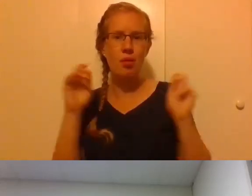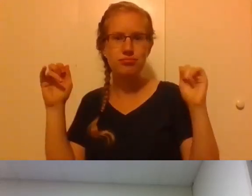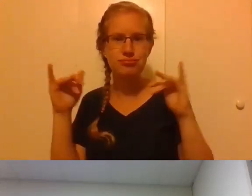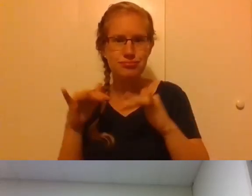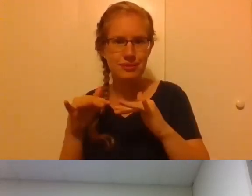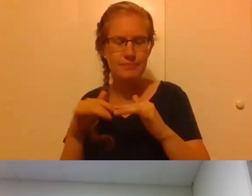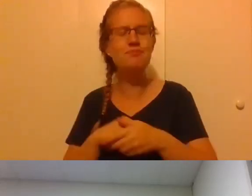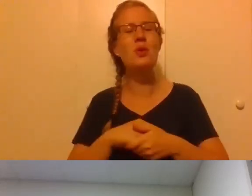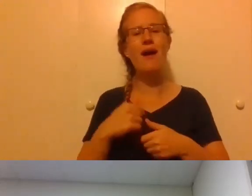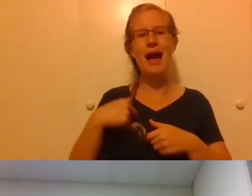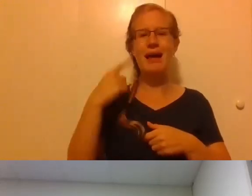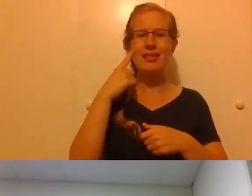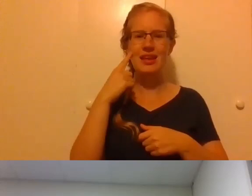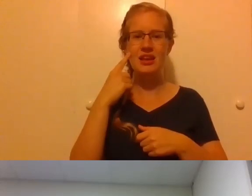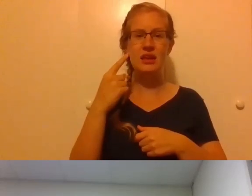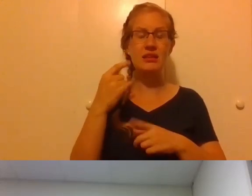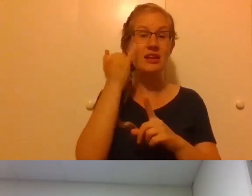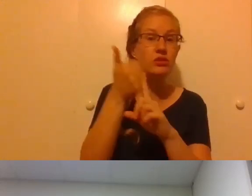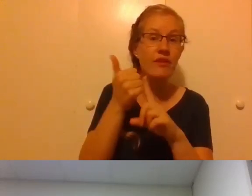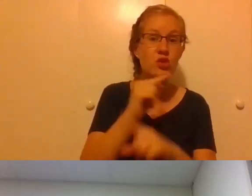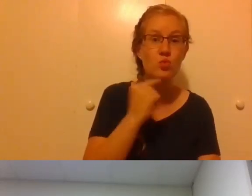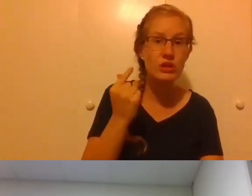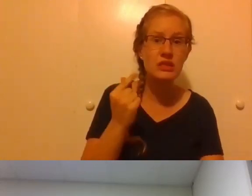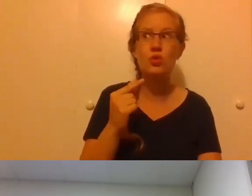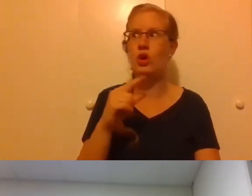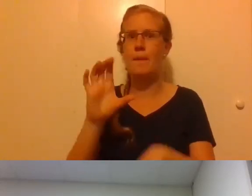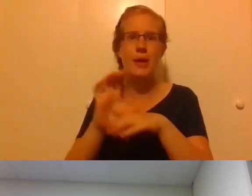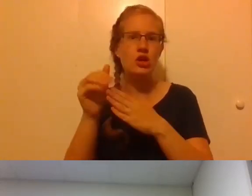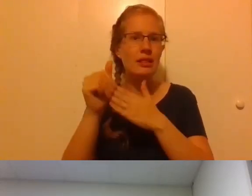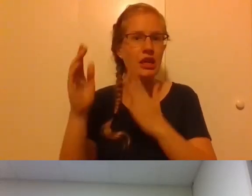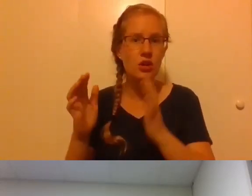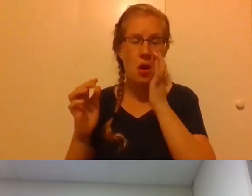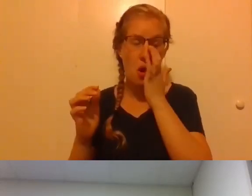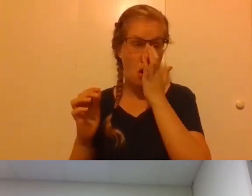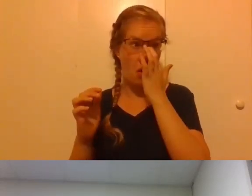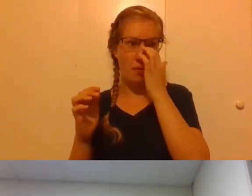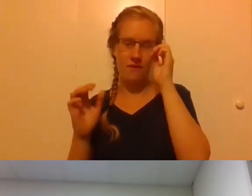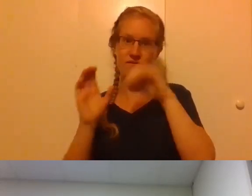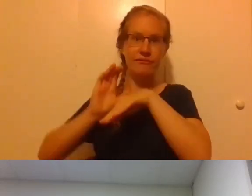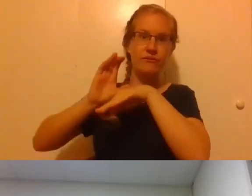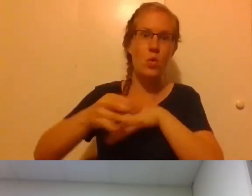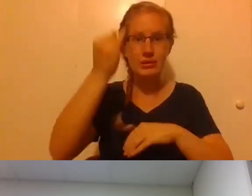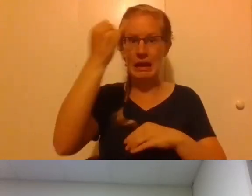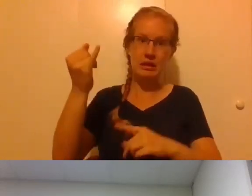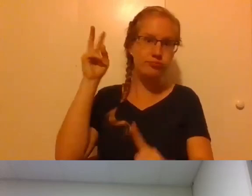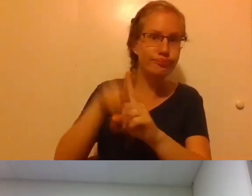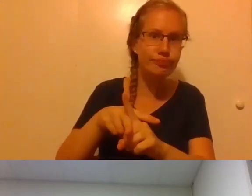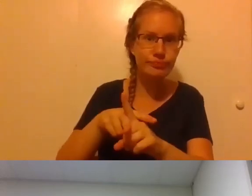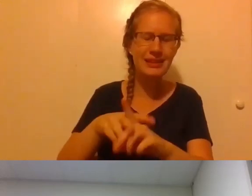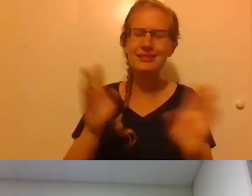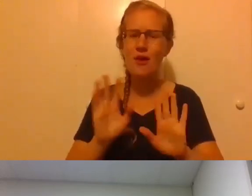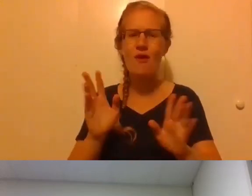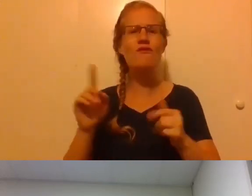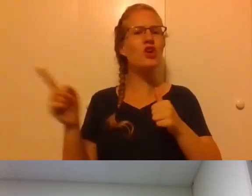so I think if you're a priest or if you're a parish leader, rather than impose an idea, look first at